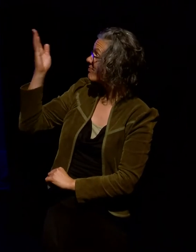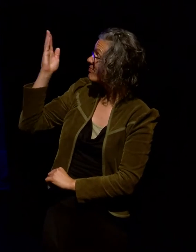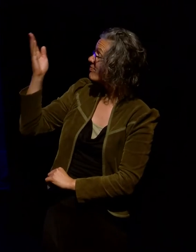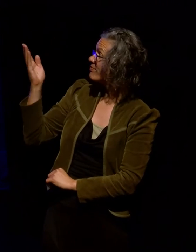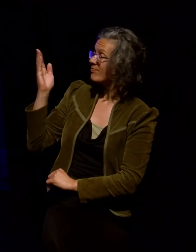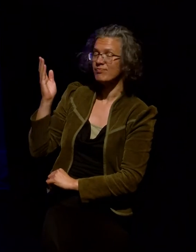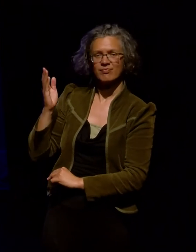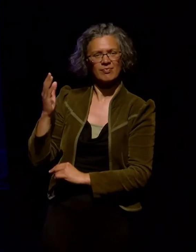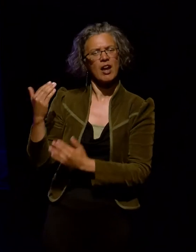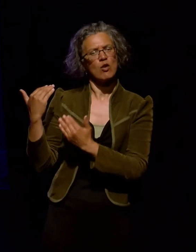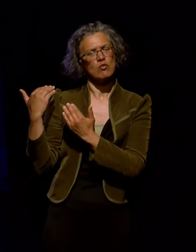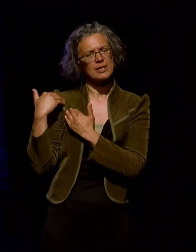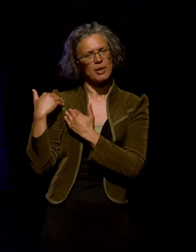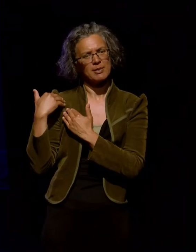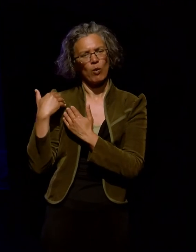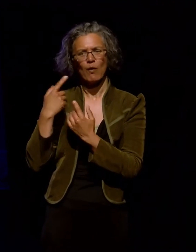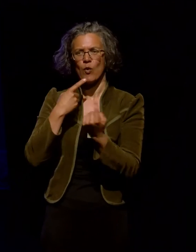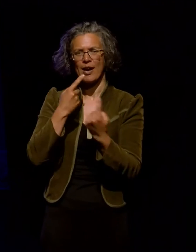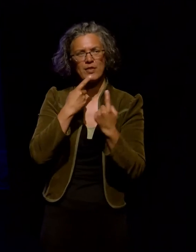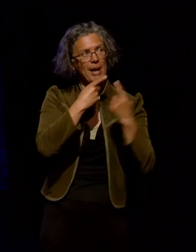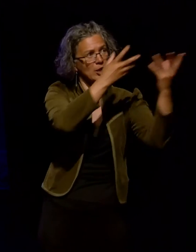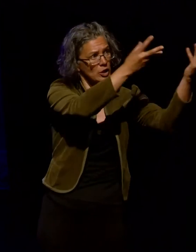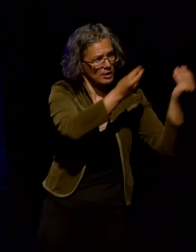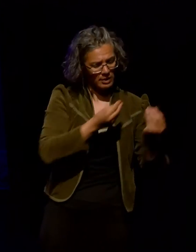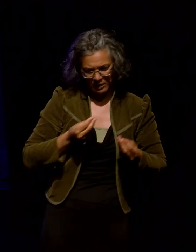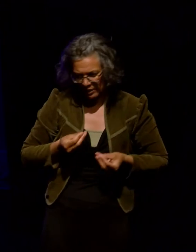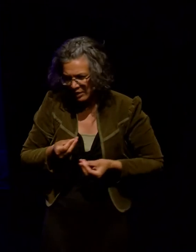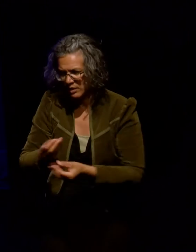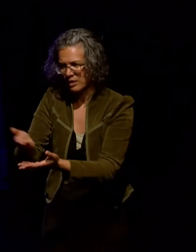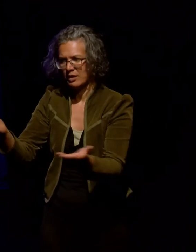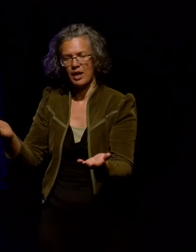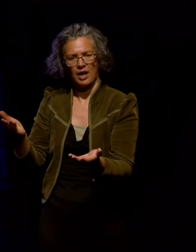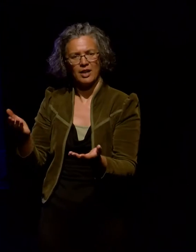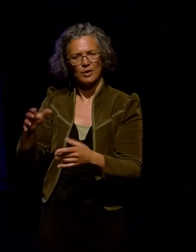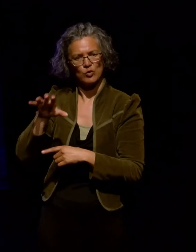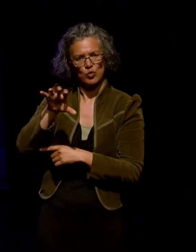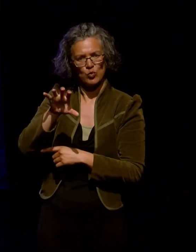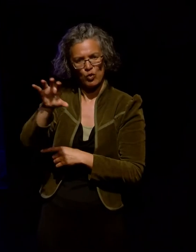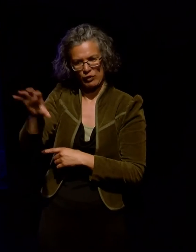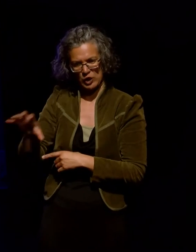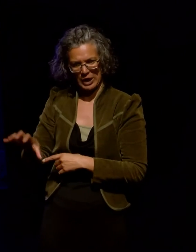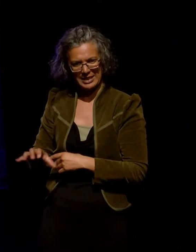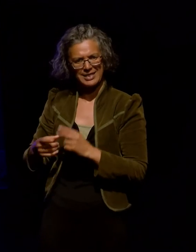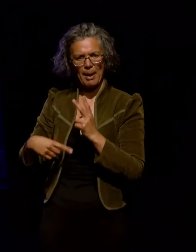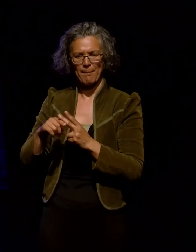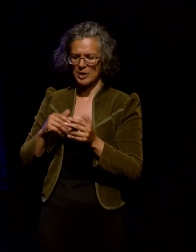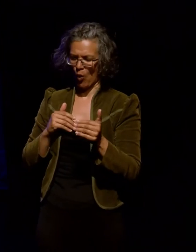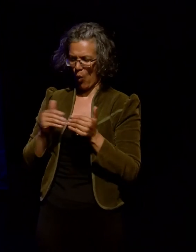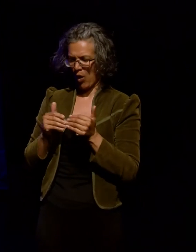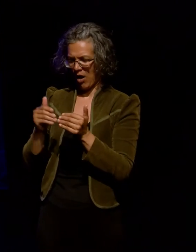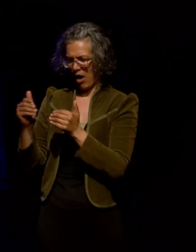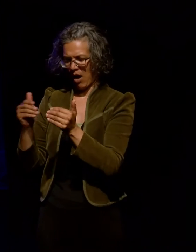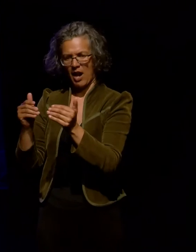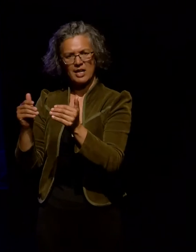are responsible for the dissemination of information regarding NDF as well as organising these forums